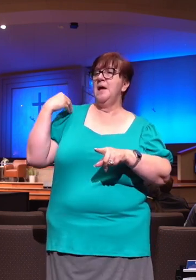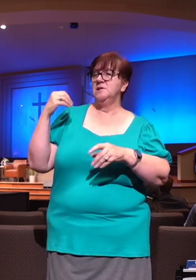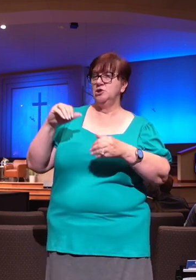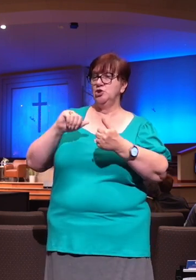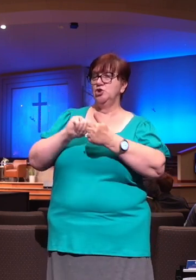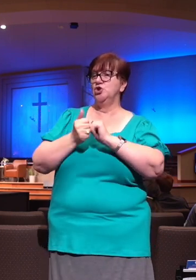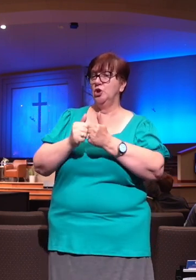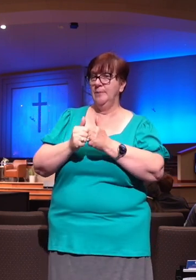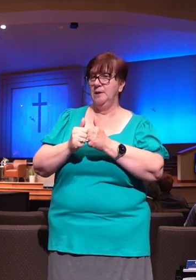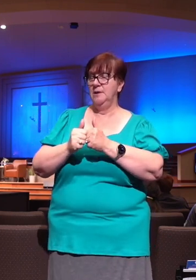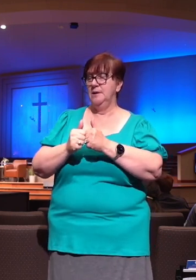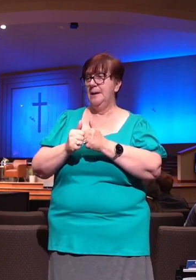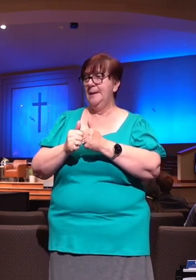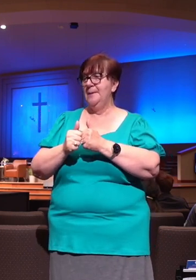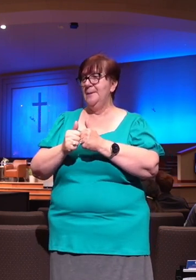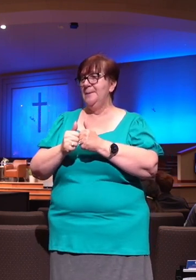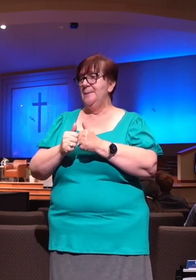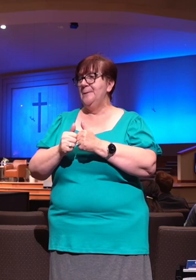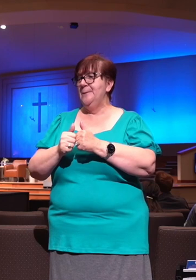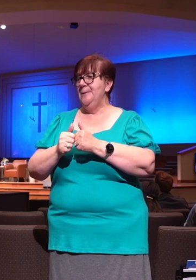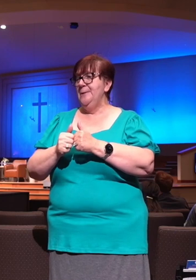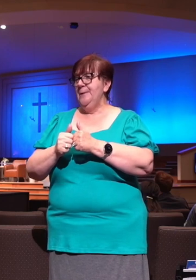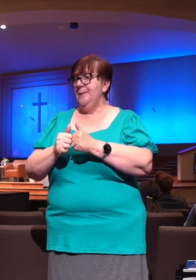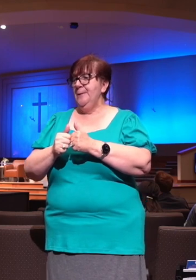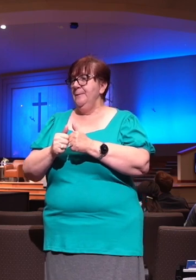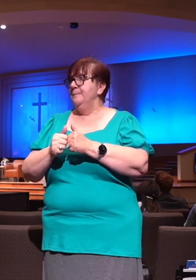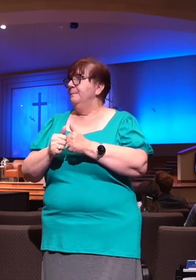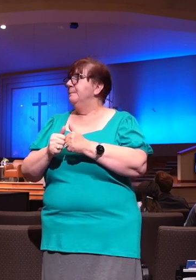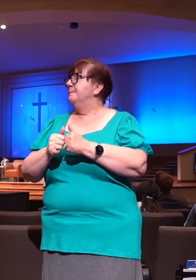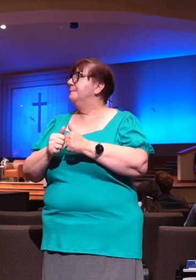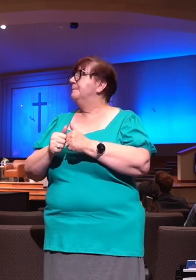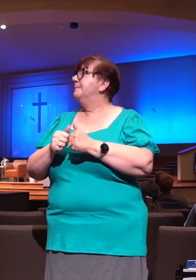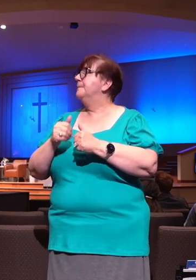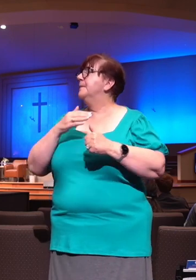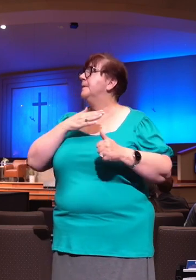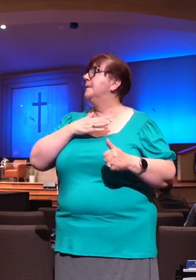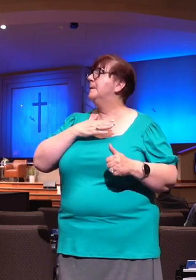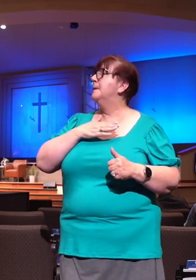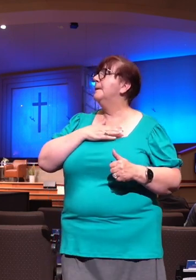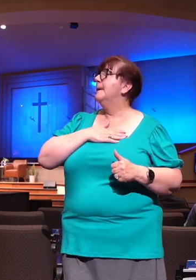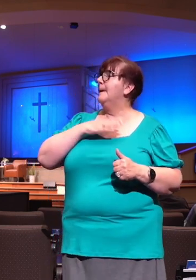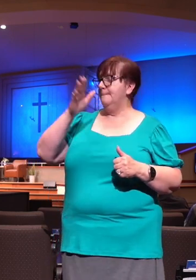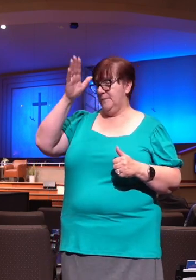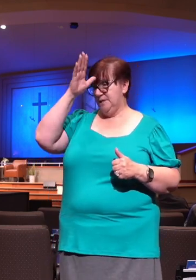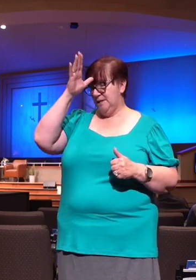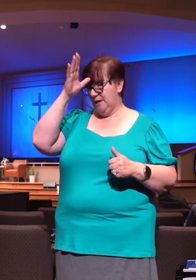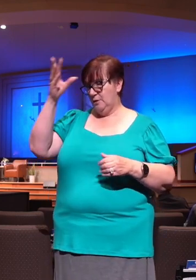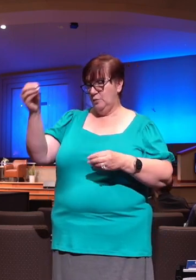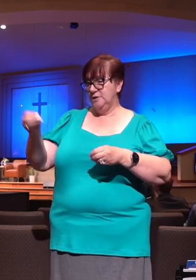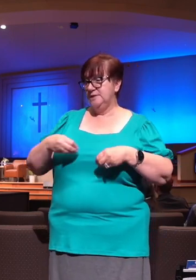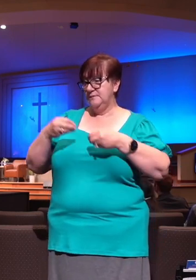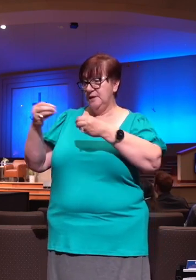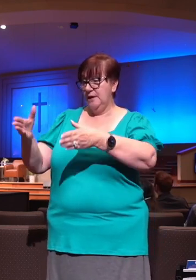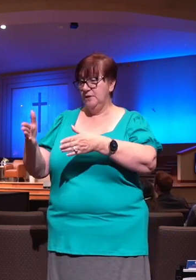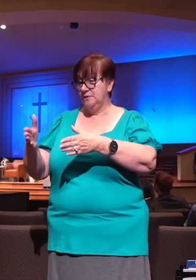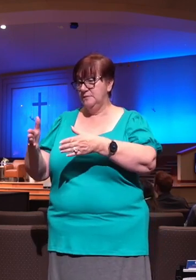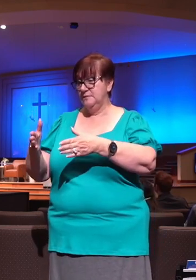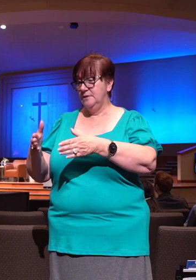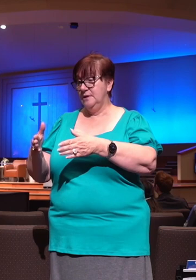golf. But I don't know. I think it's even cooler. And my dad was given some passes. And we were able to spend one day, me, my dad, and